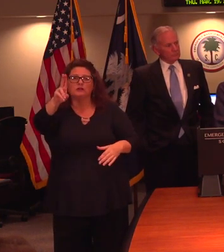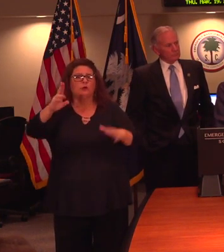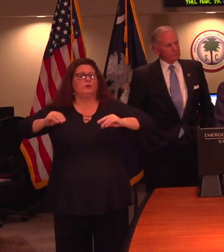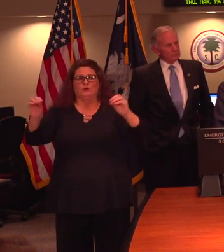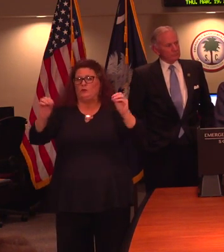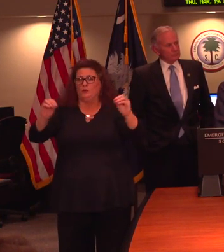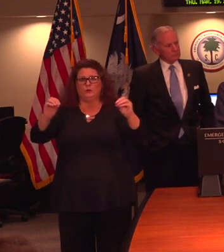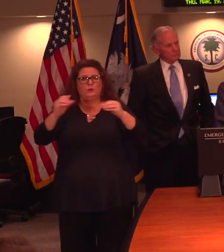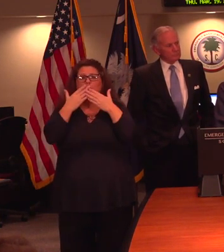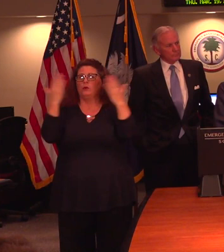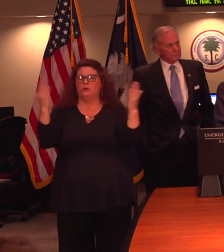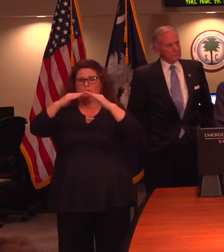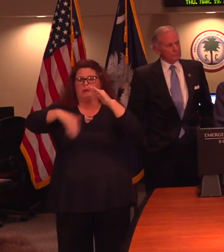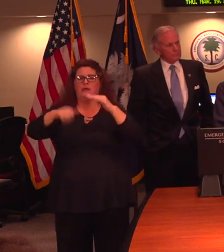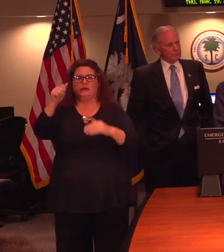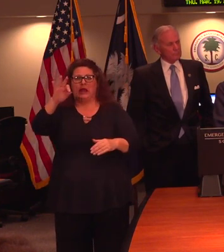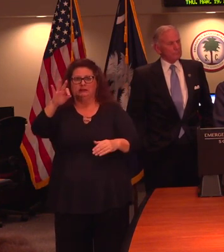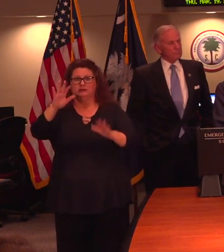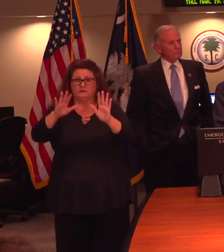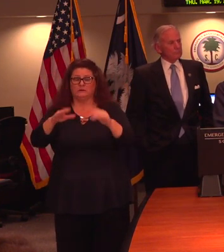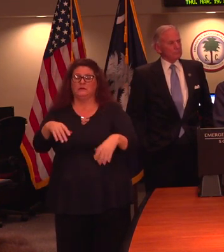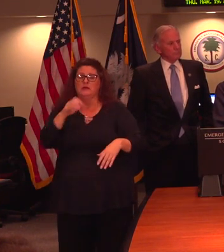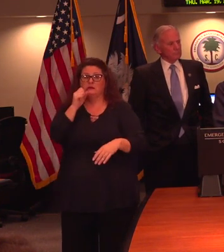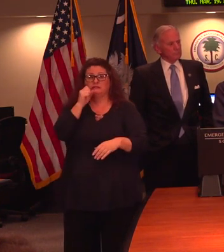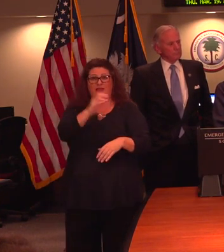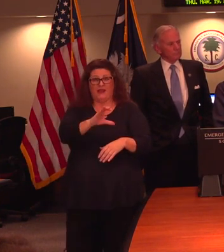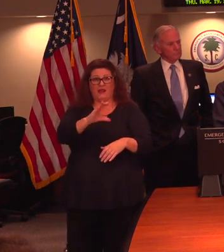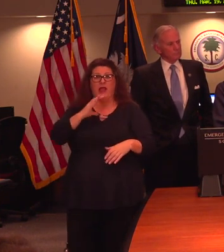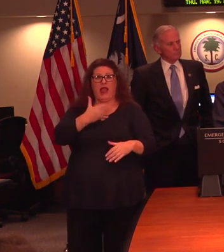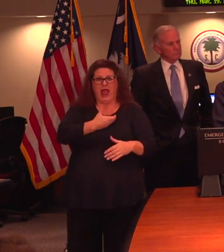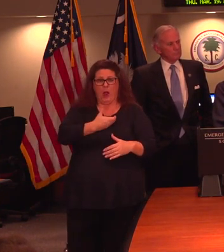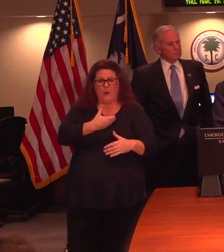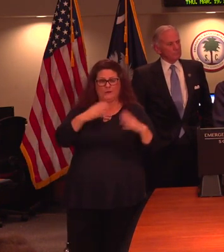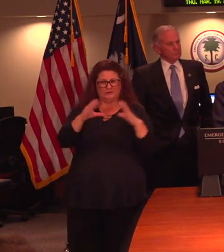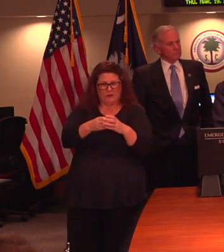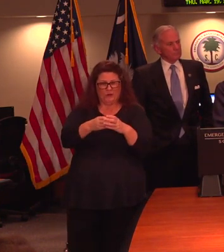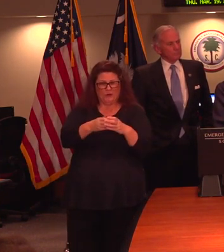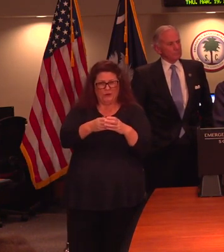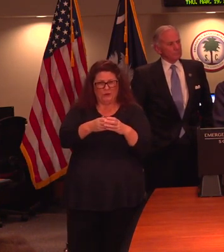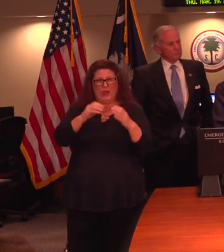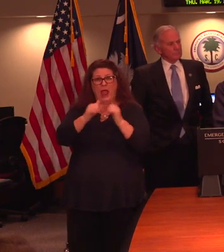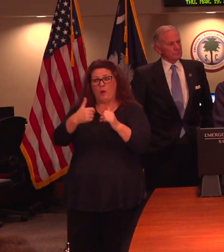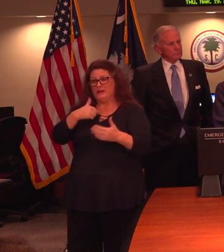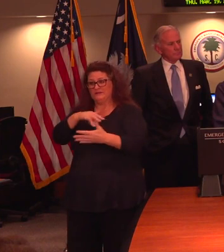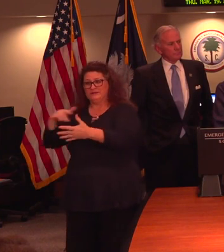we look at our South Carolina cases, because we have a relatively smaller sample size, we can